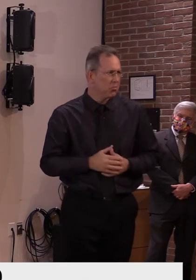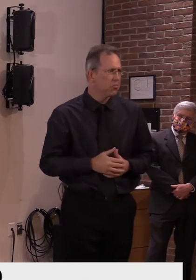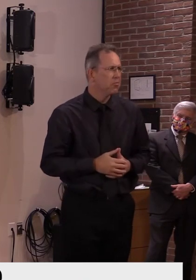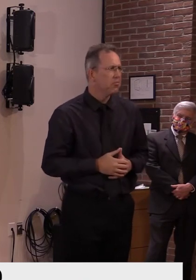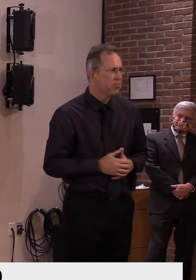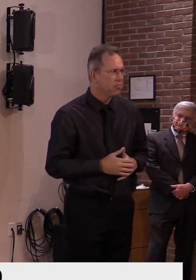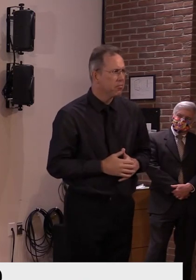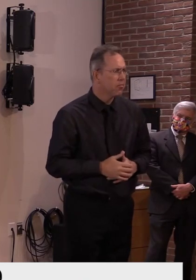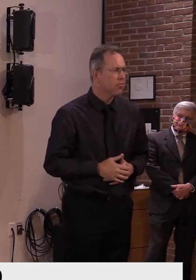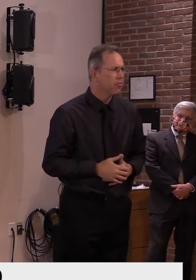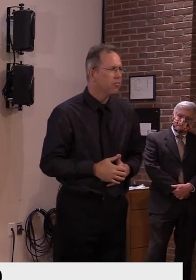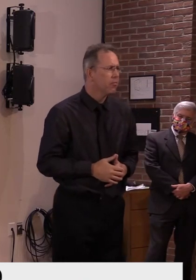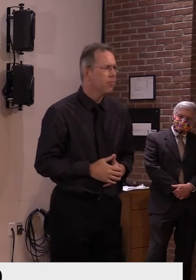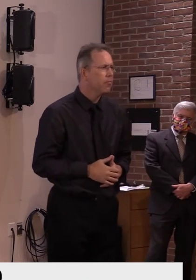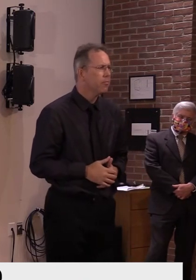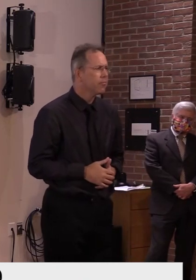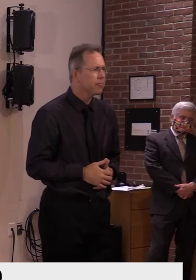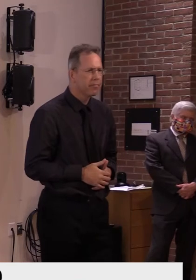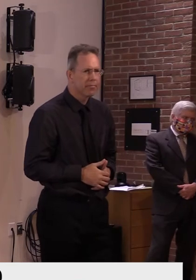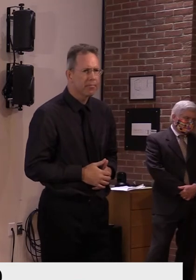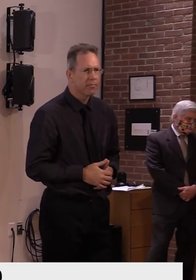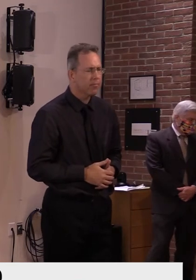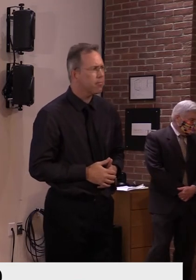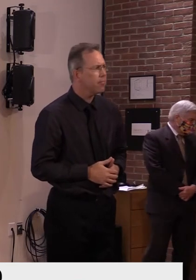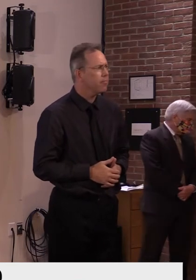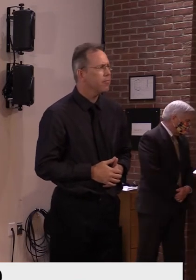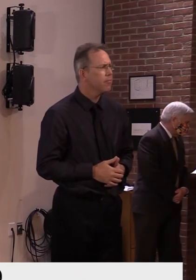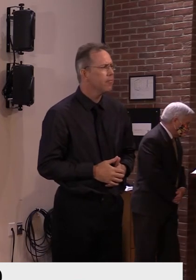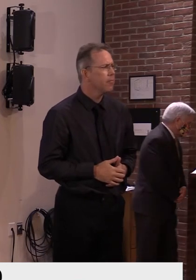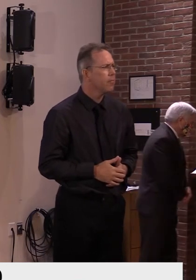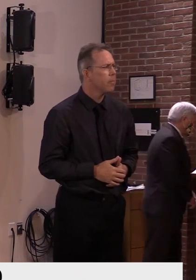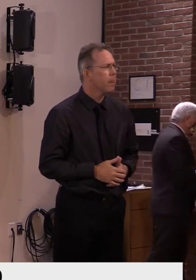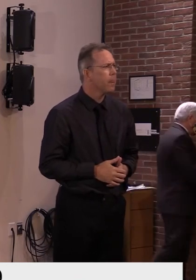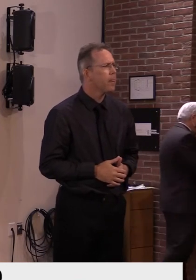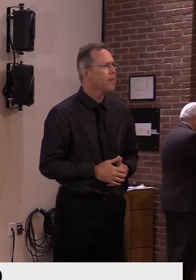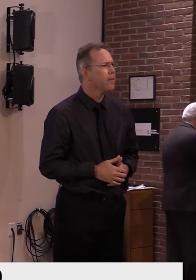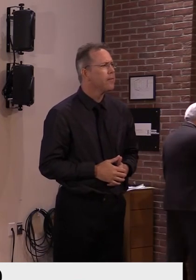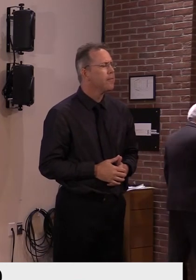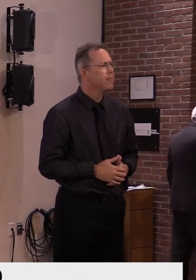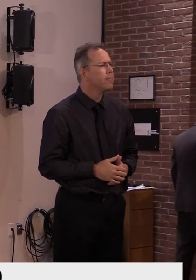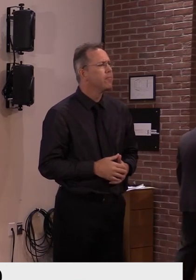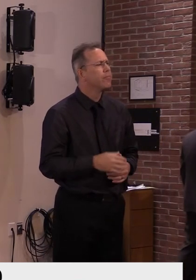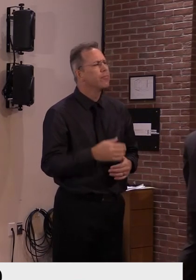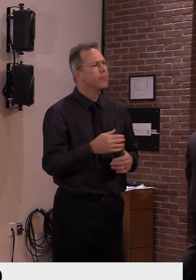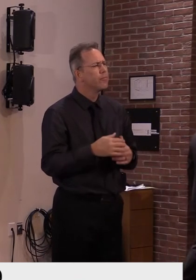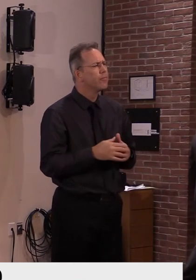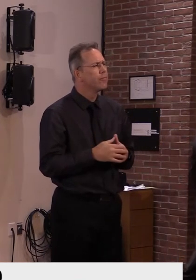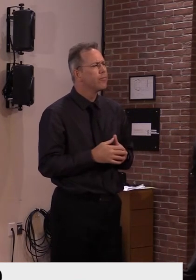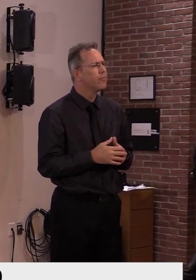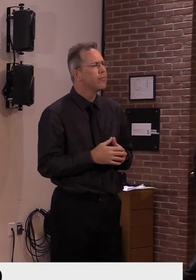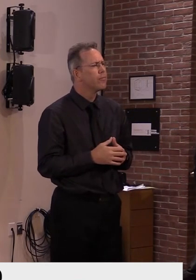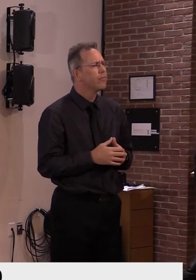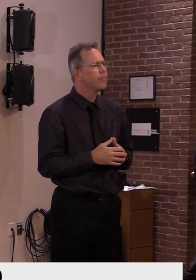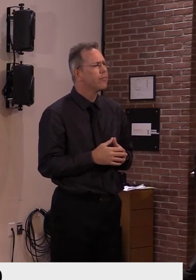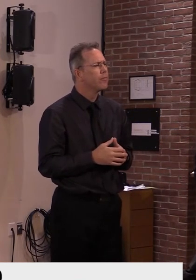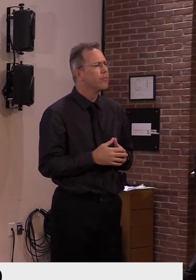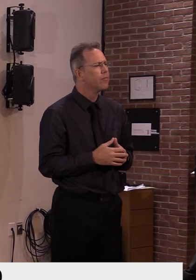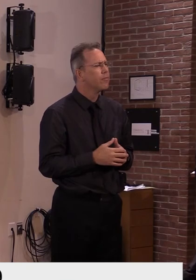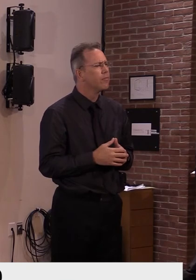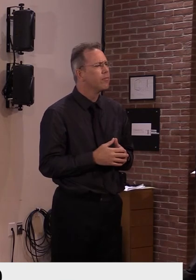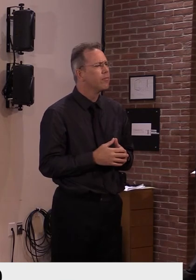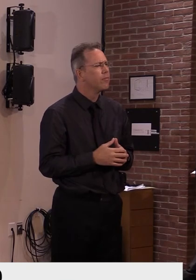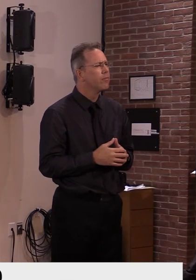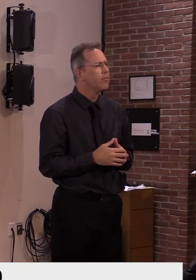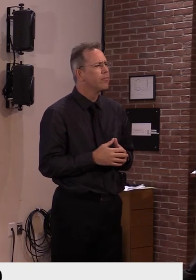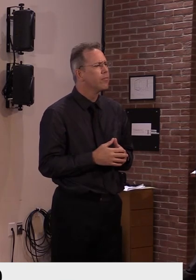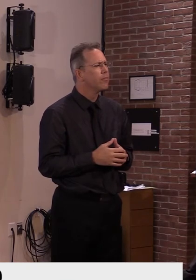add more voter information security to the my voter page portal on the election website. Are you confident that Vermont voter